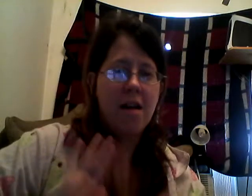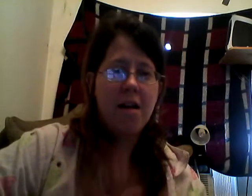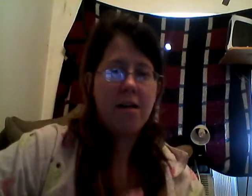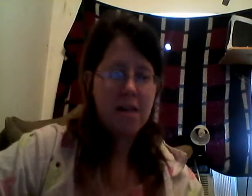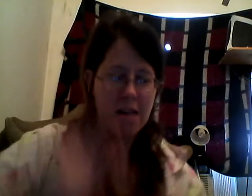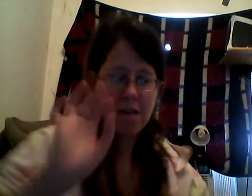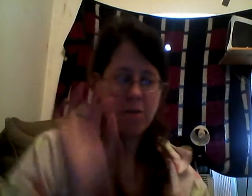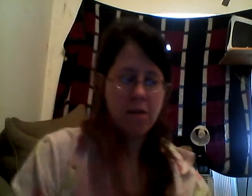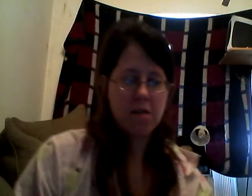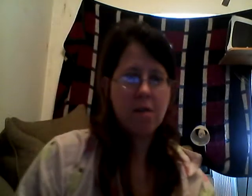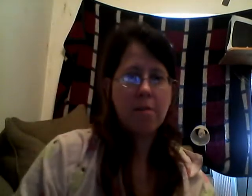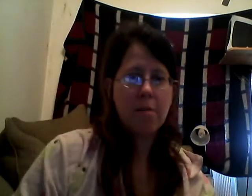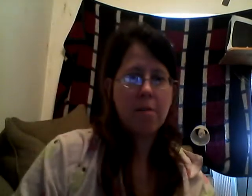Okay, thank you for watching. Bye-bye.